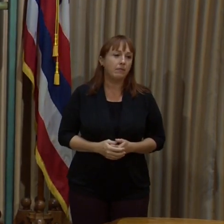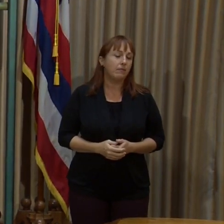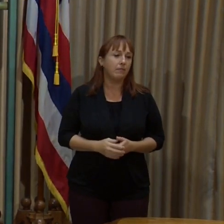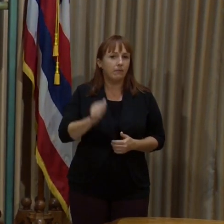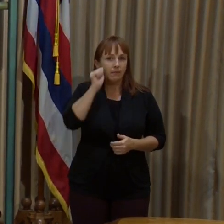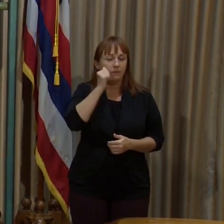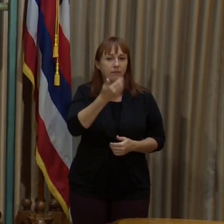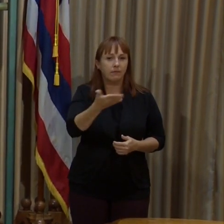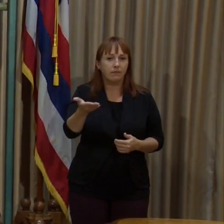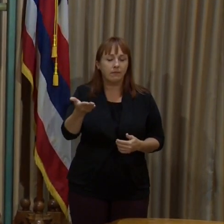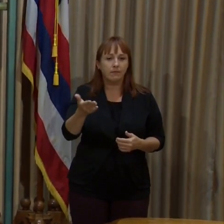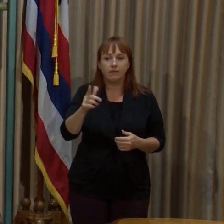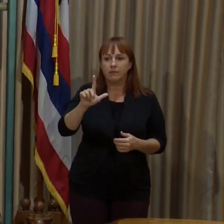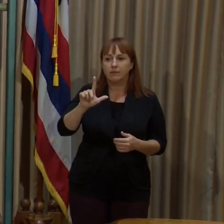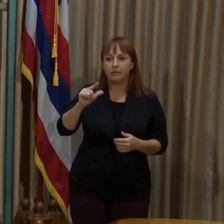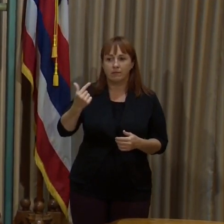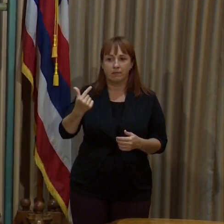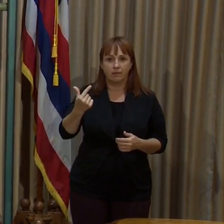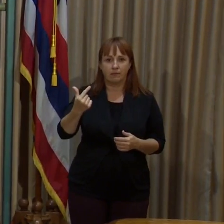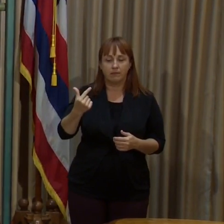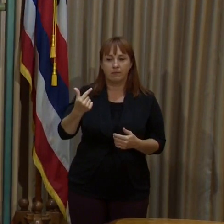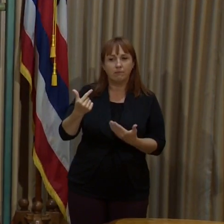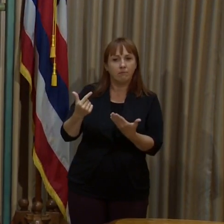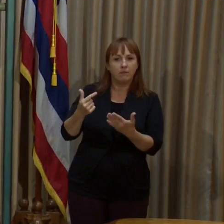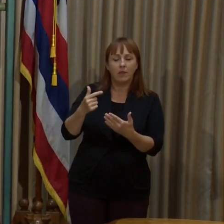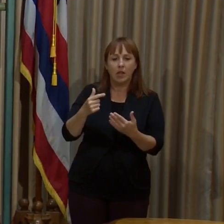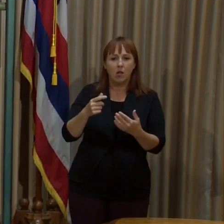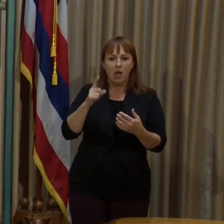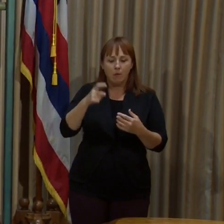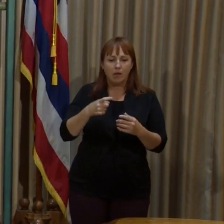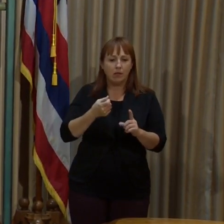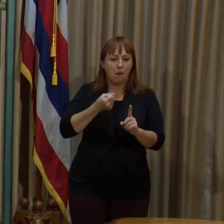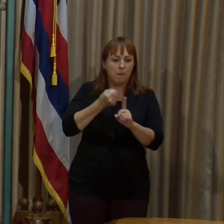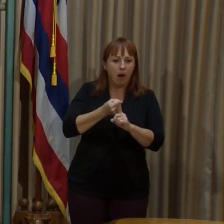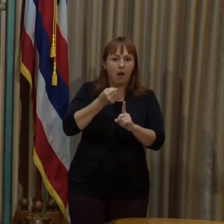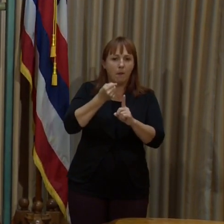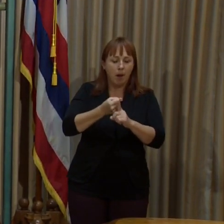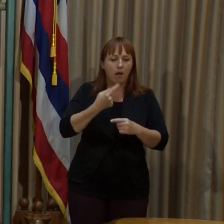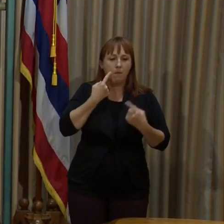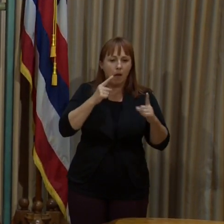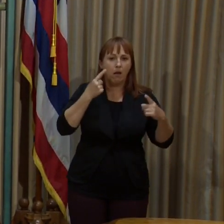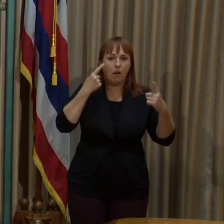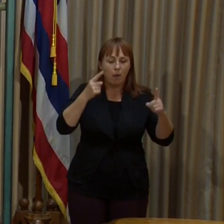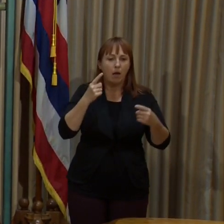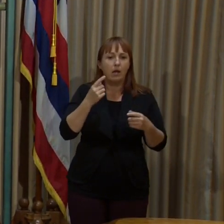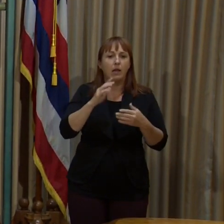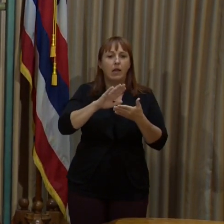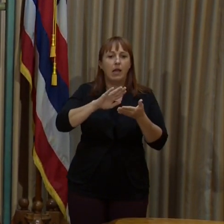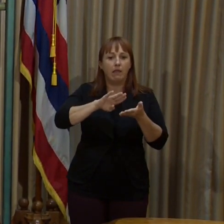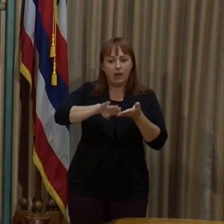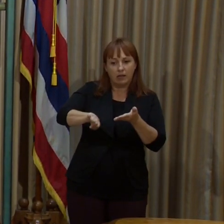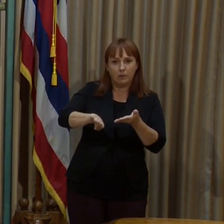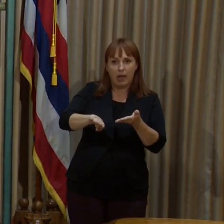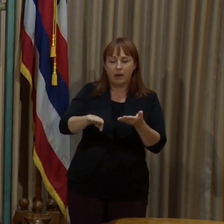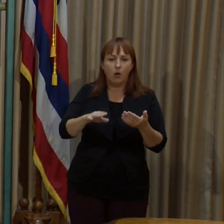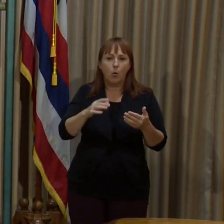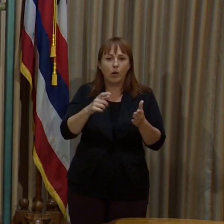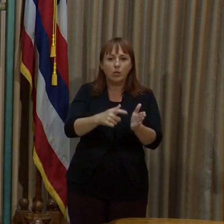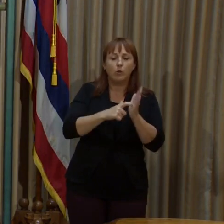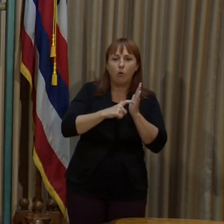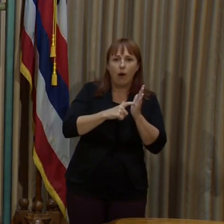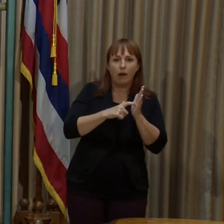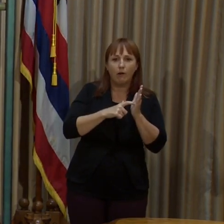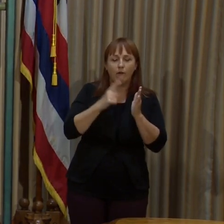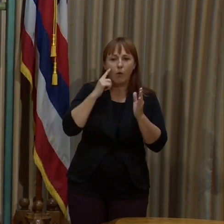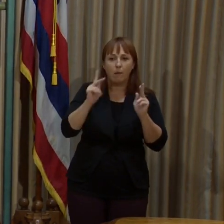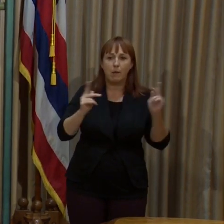Aloha, Lieutenant Governor, what benchmarks need to be met for the vaccine exemption program to expand for trans-Pacific